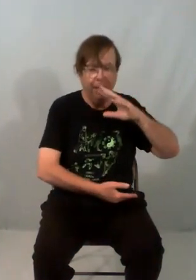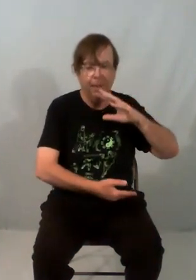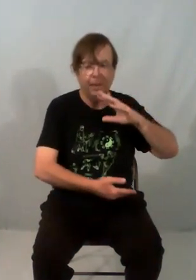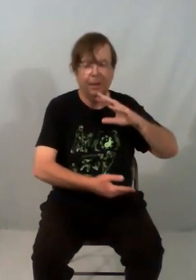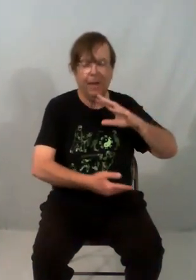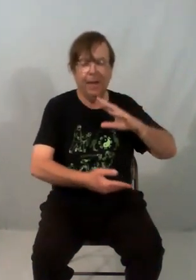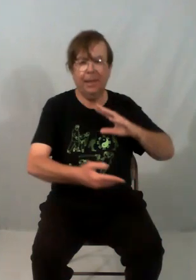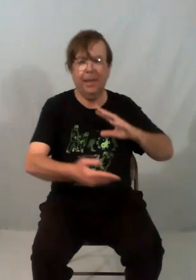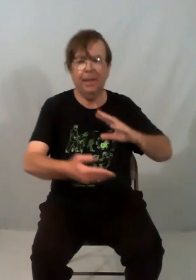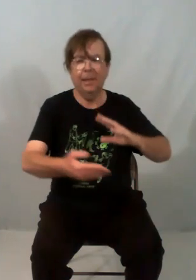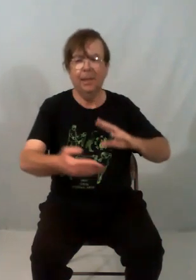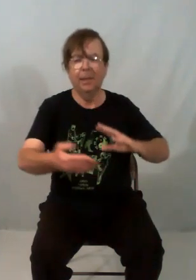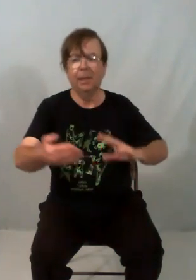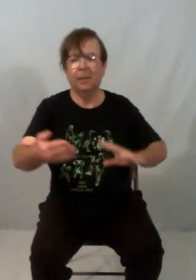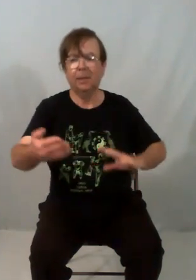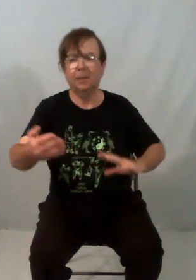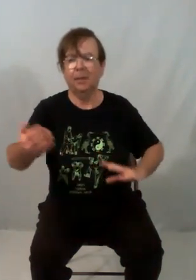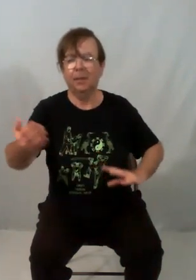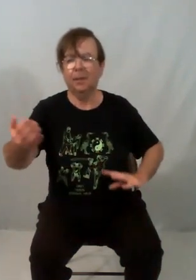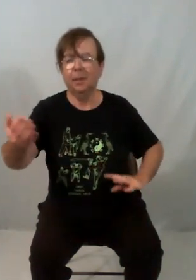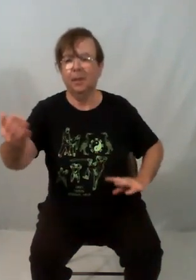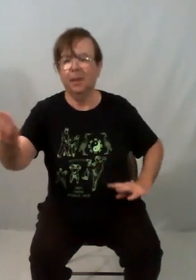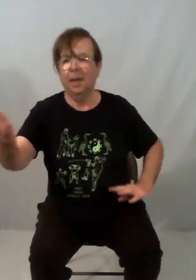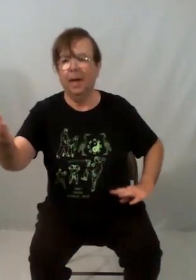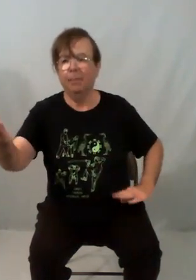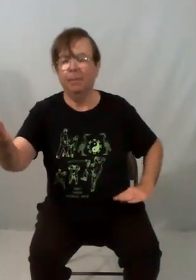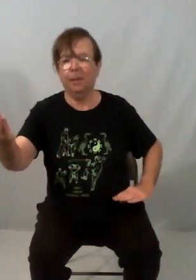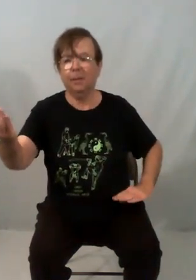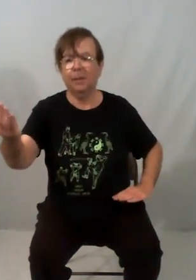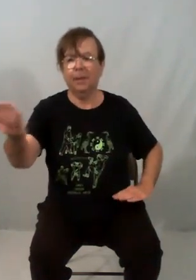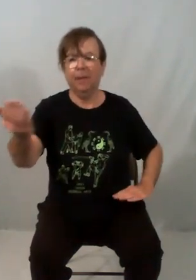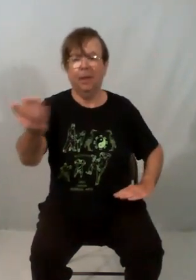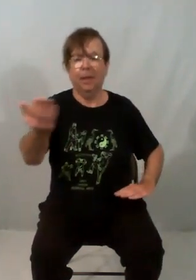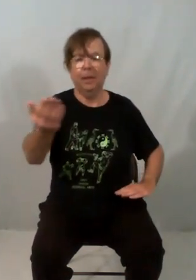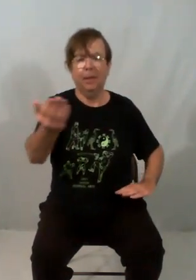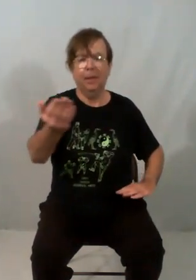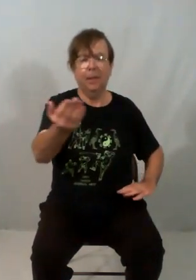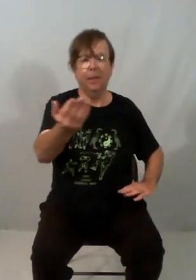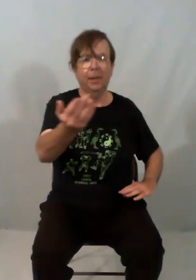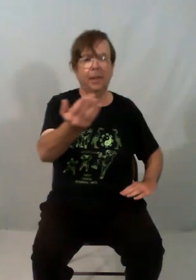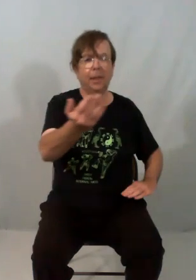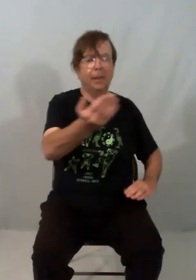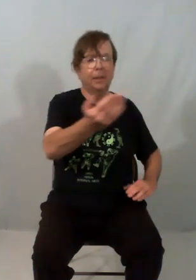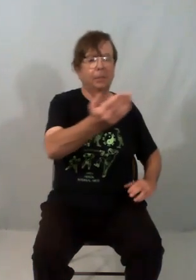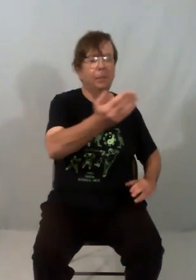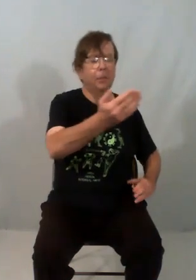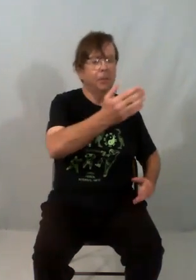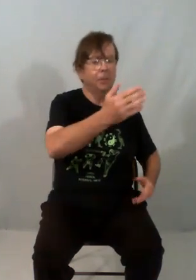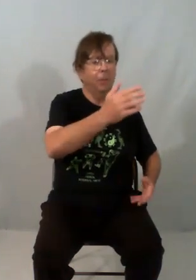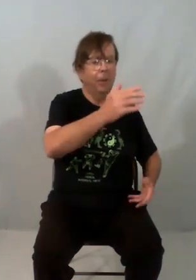the foot diagonally to the foot and back on the same line. The movement of your weight,